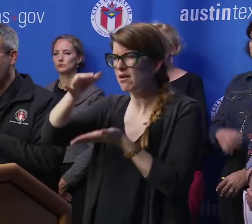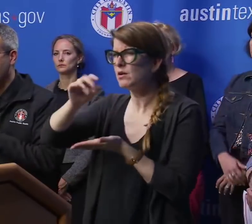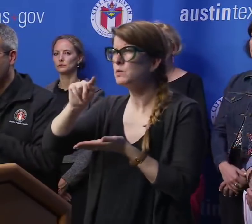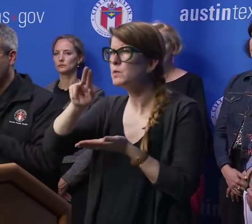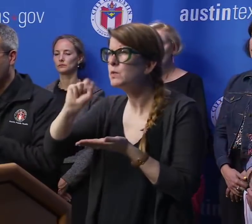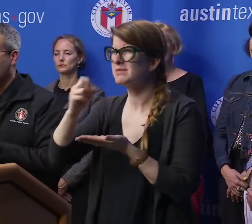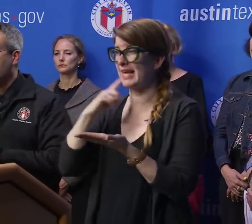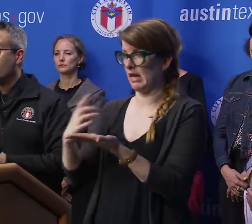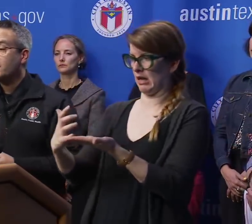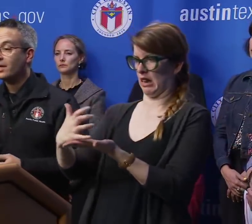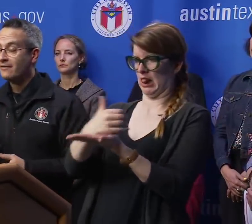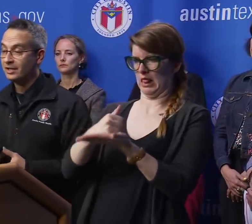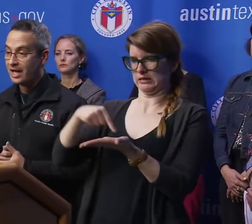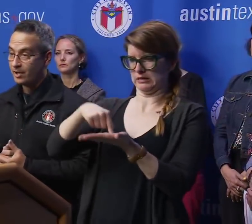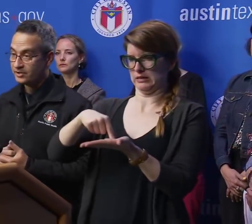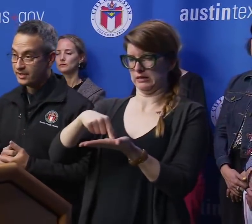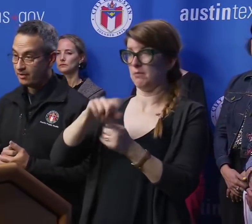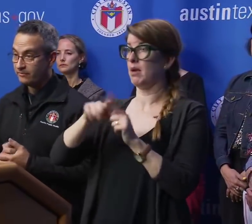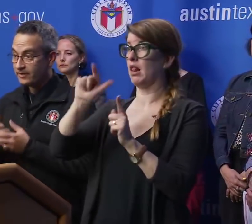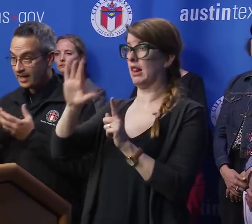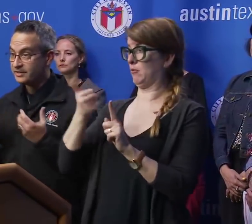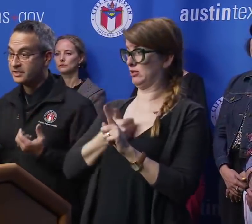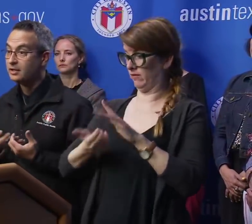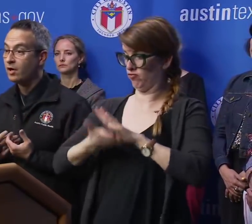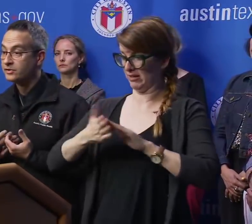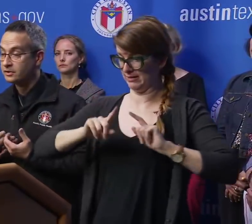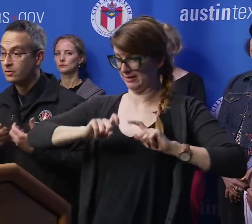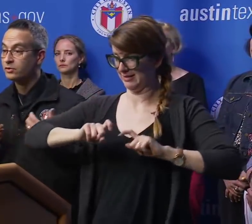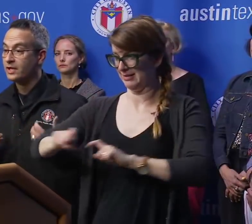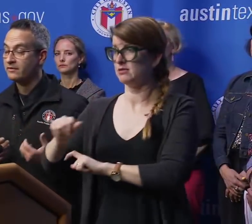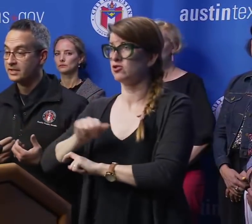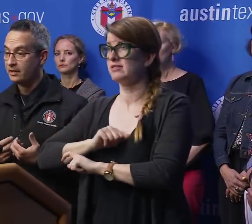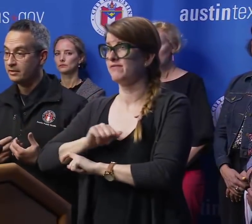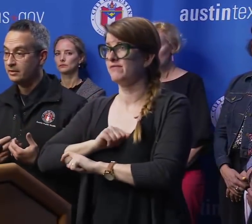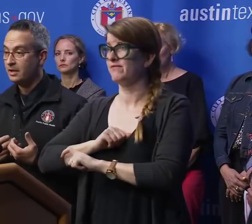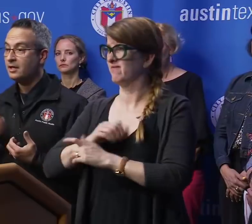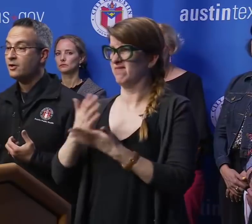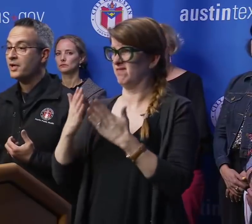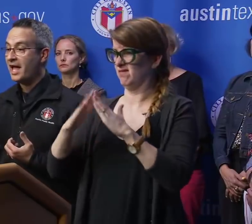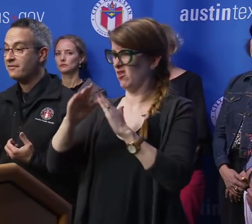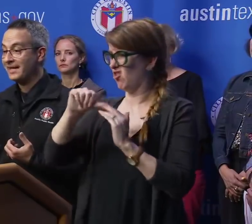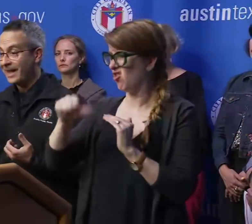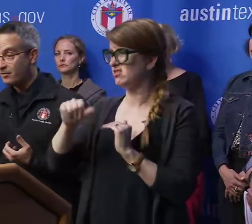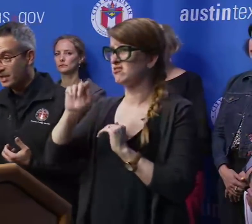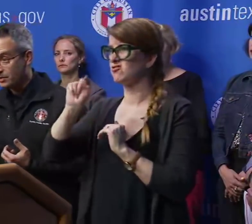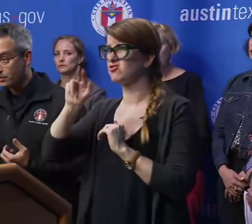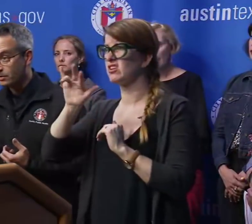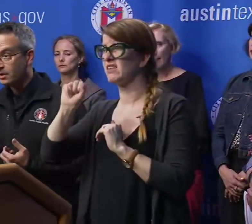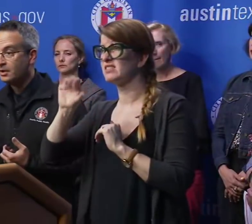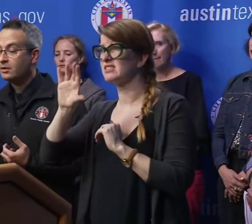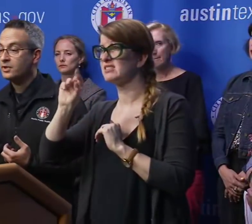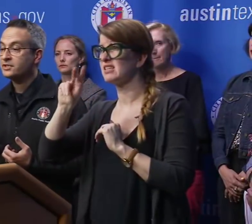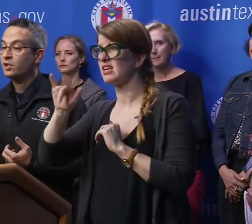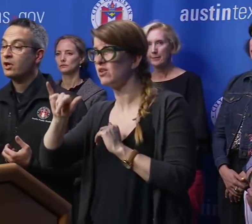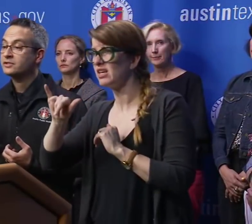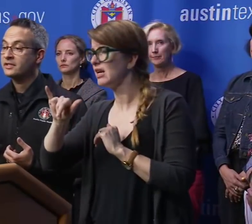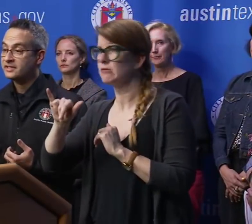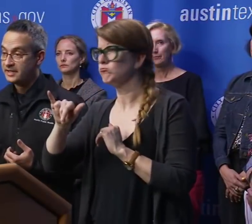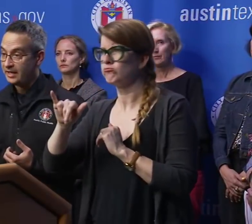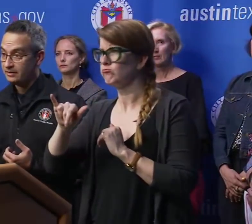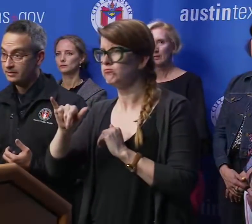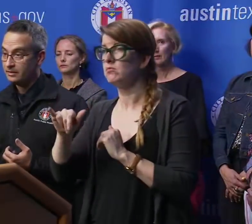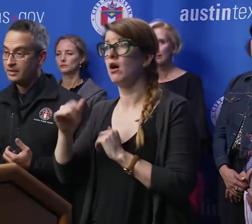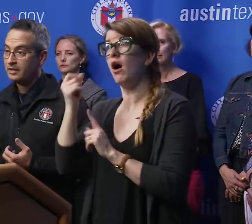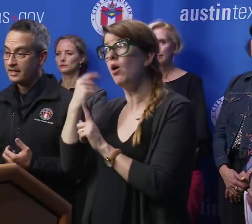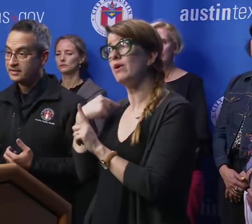collect that information. We don't have a lab ourself as the city of Austin or Travis County. We have a lab here which it belongs